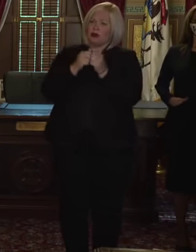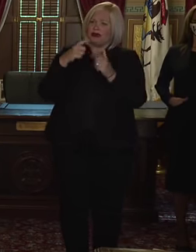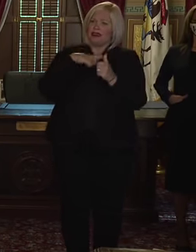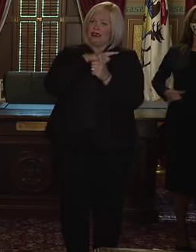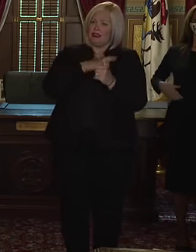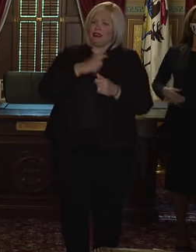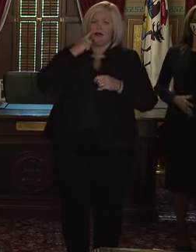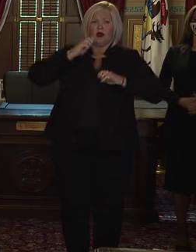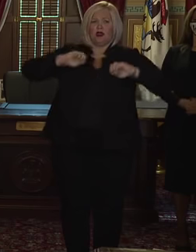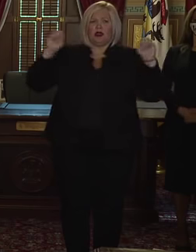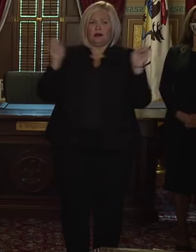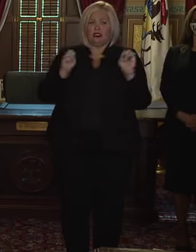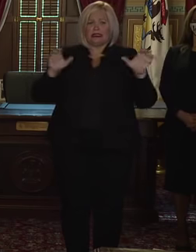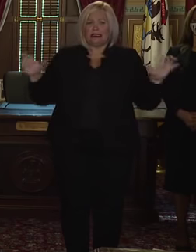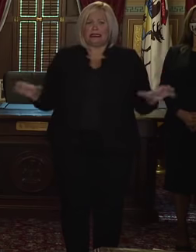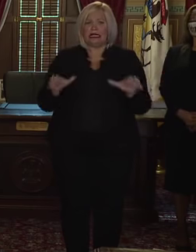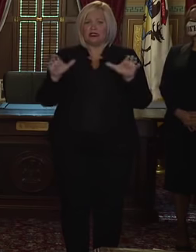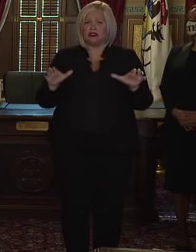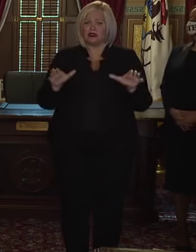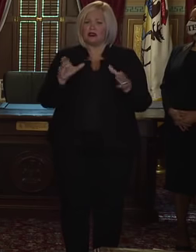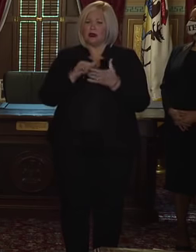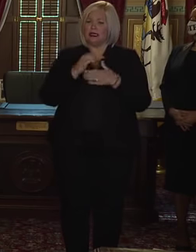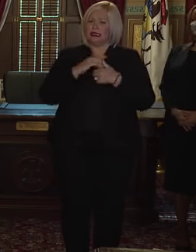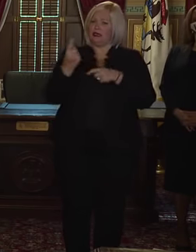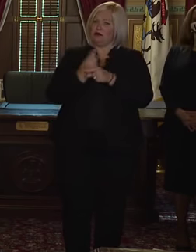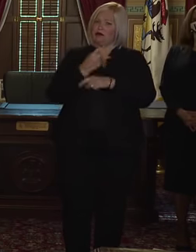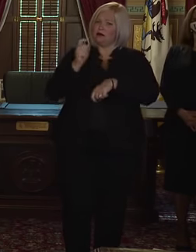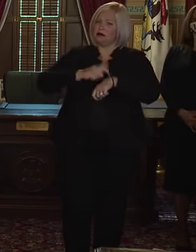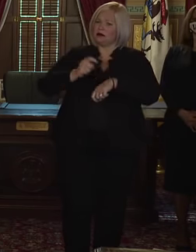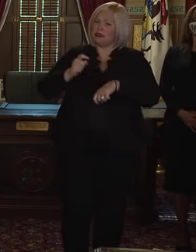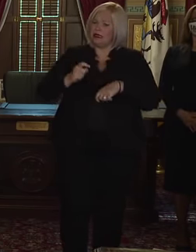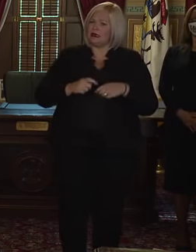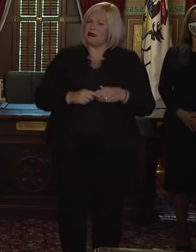emergency action and doing it in a timely manner?